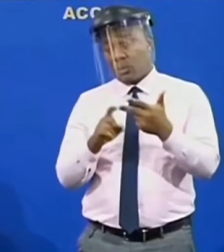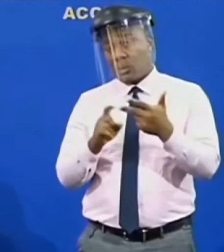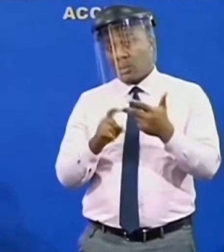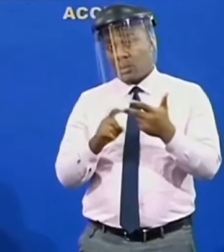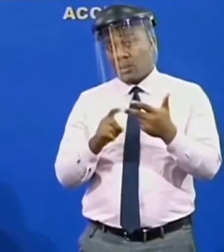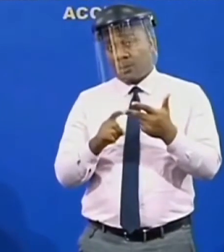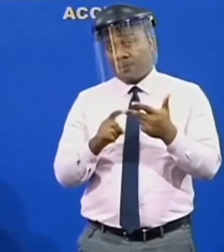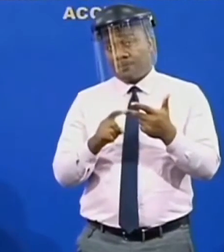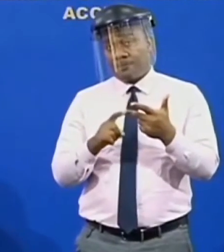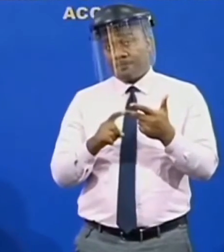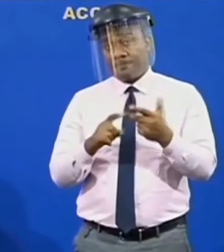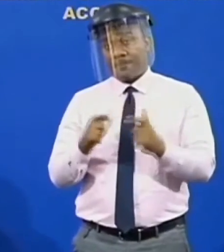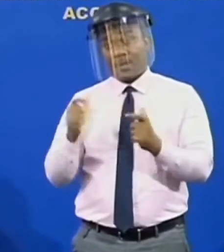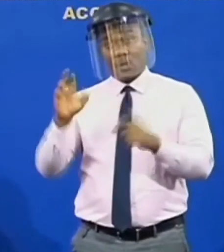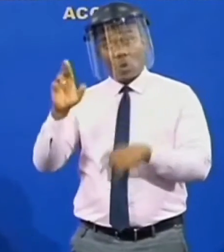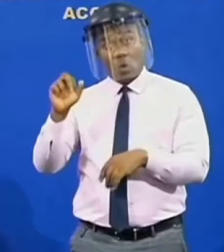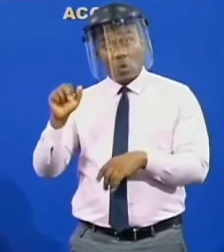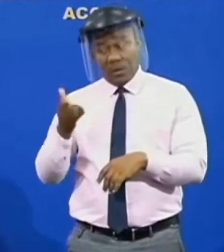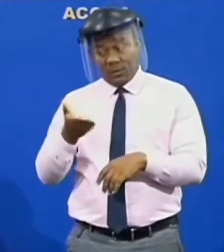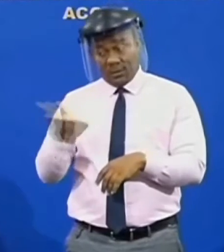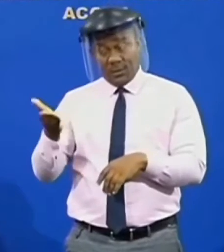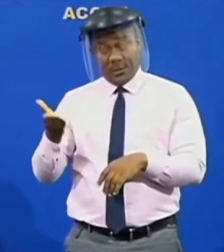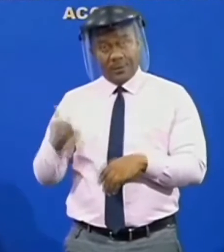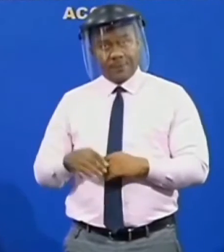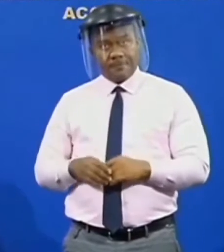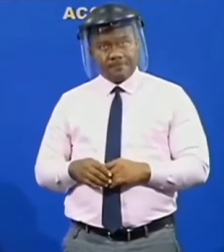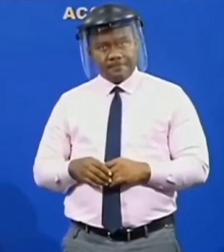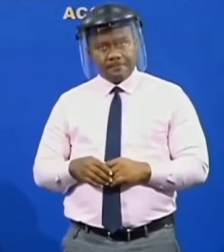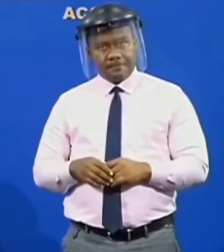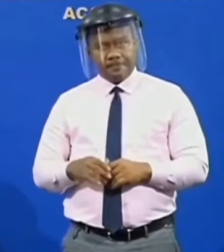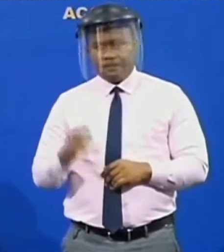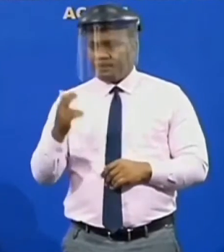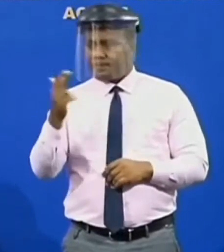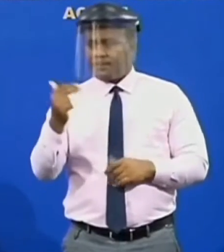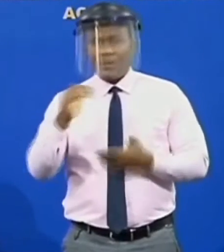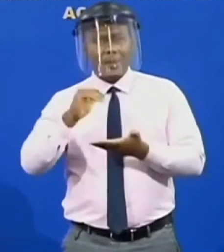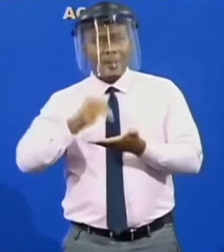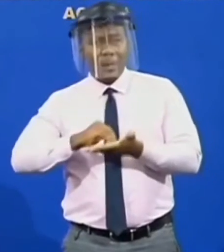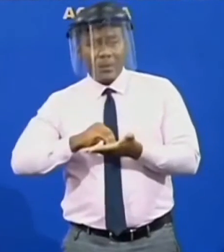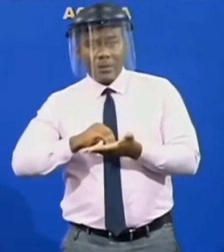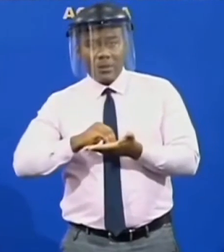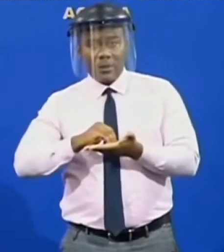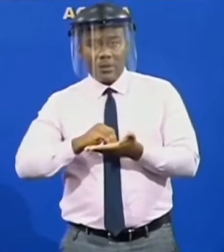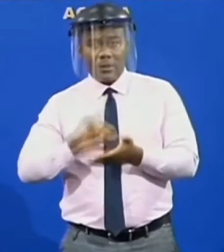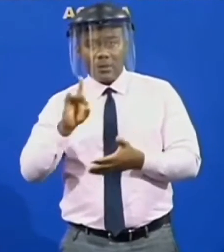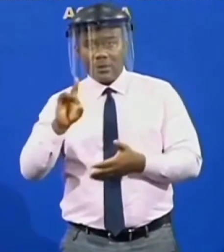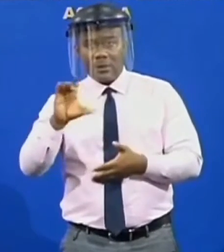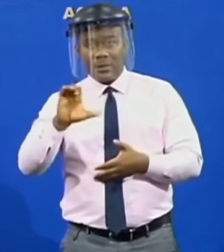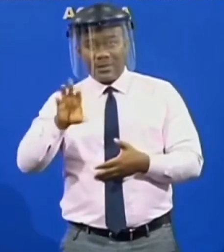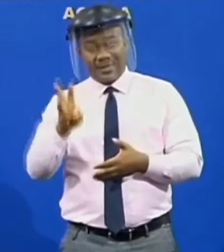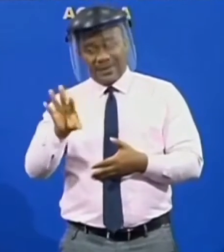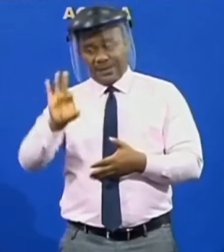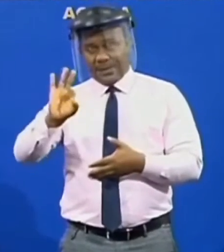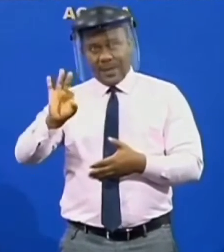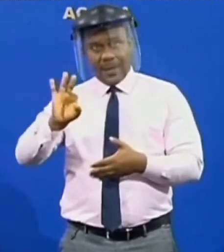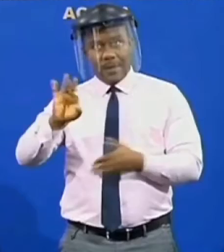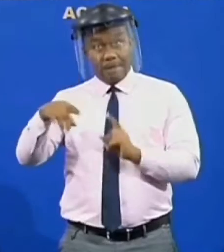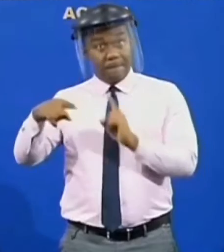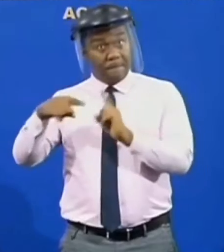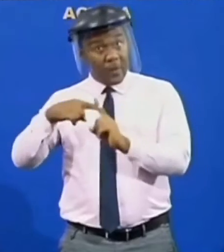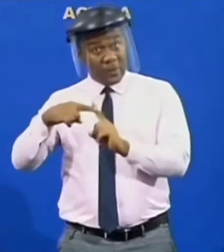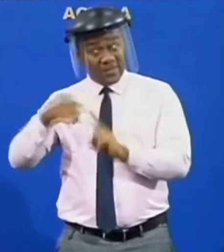is the greater Akra with 13,869 cases.